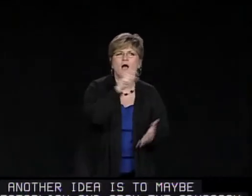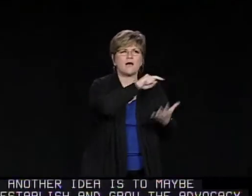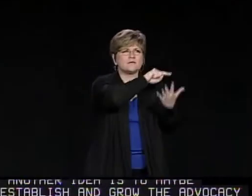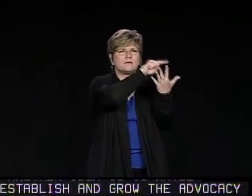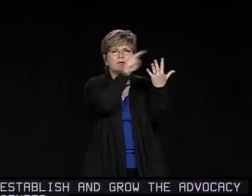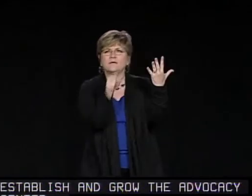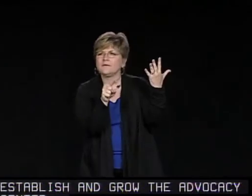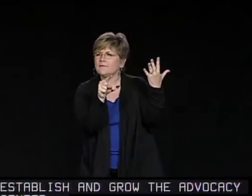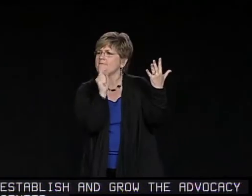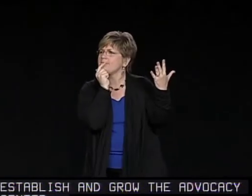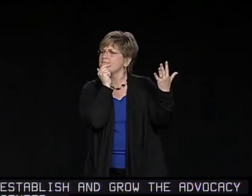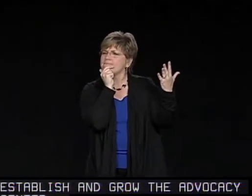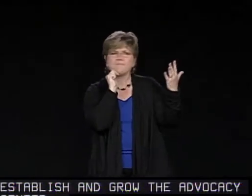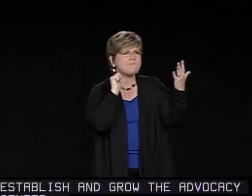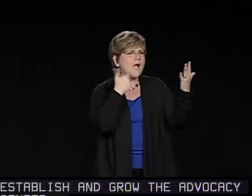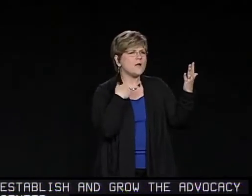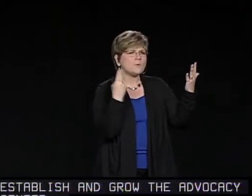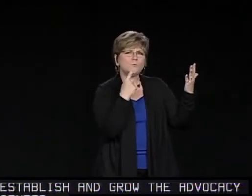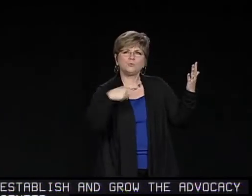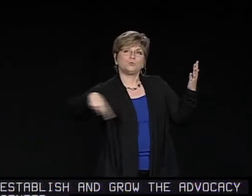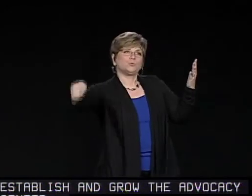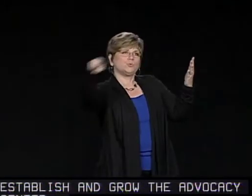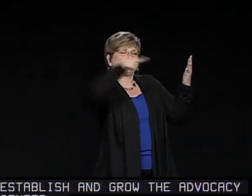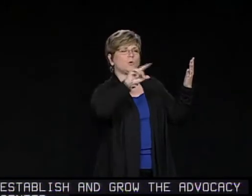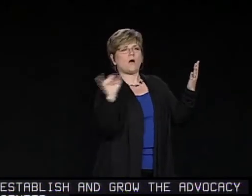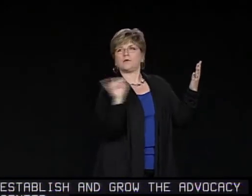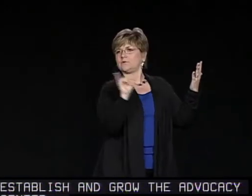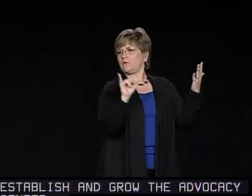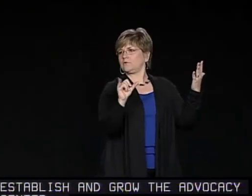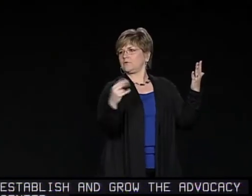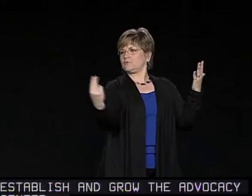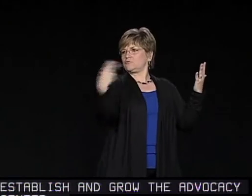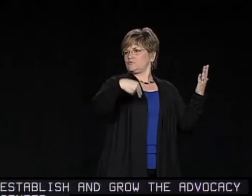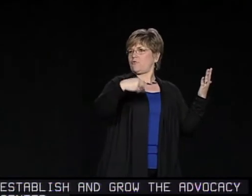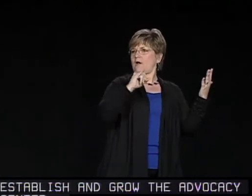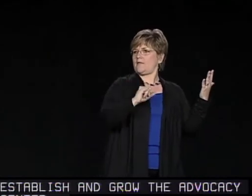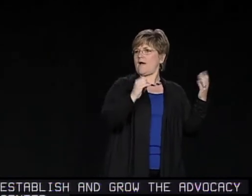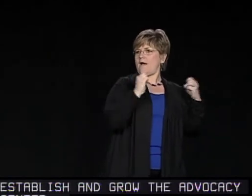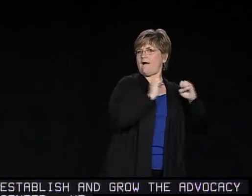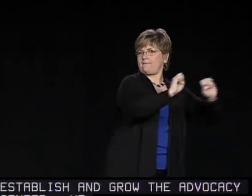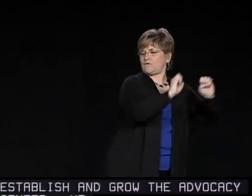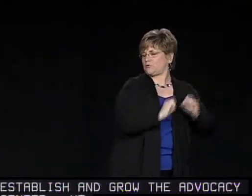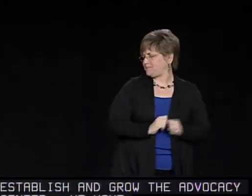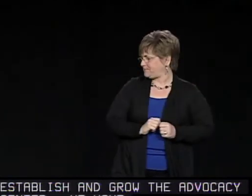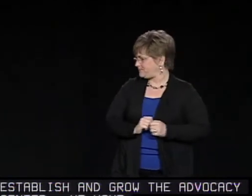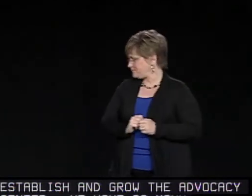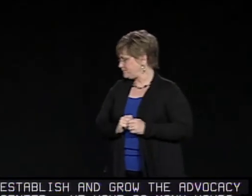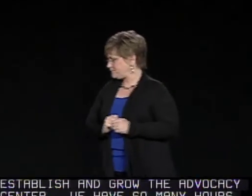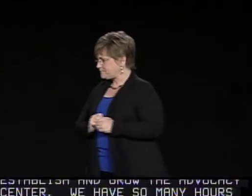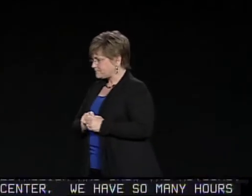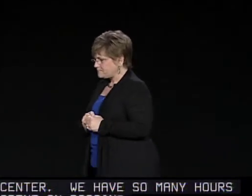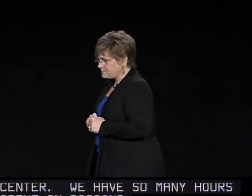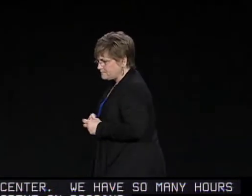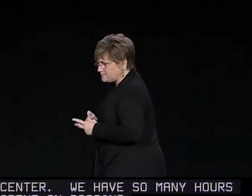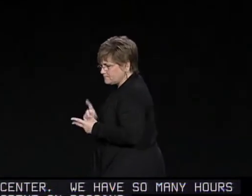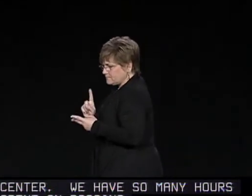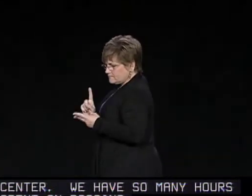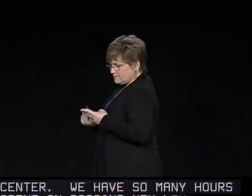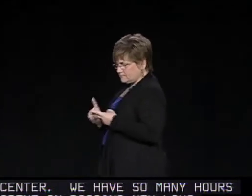You know, we have so many hours spent on passing new laws and brainstorming ideas, and I would love to see you members